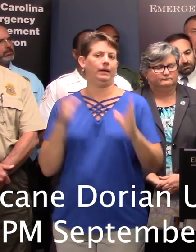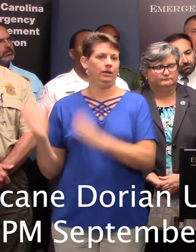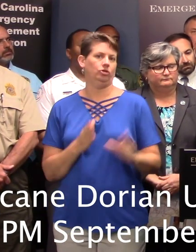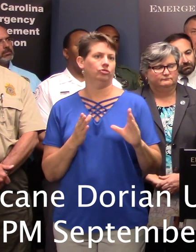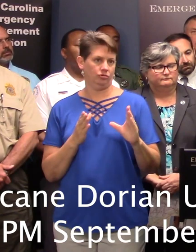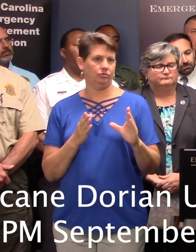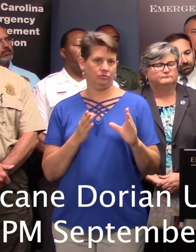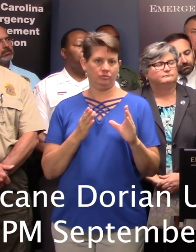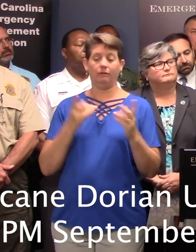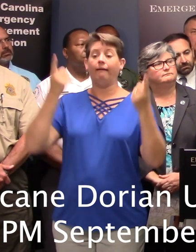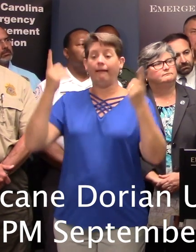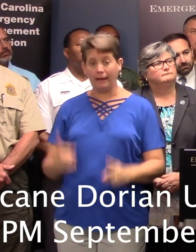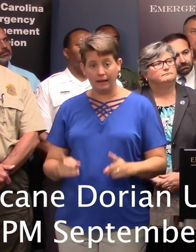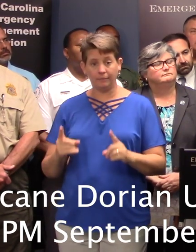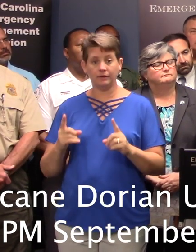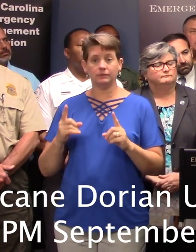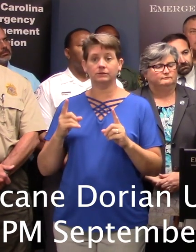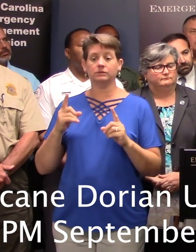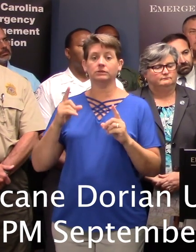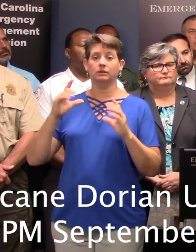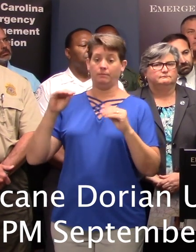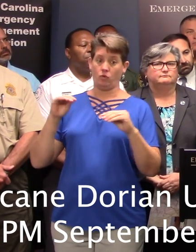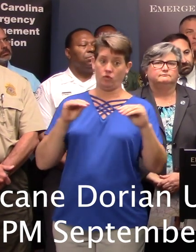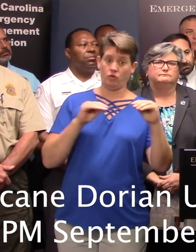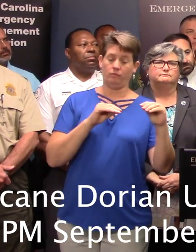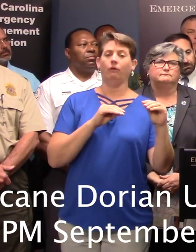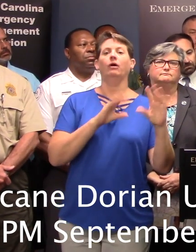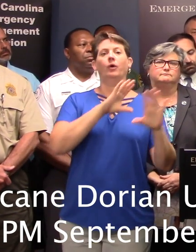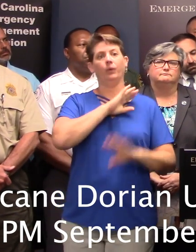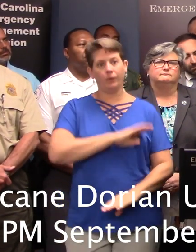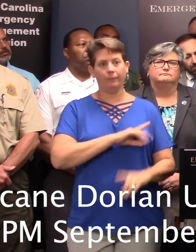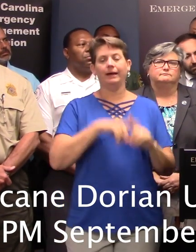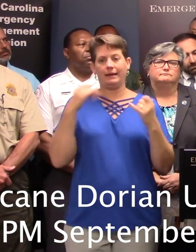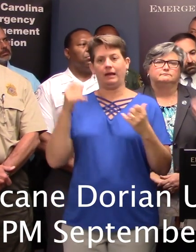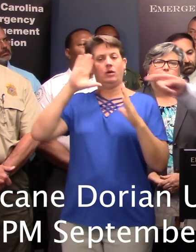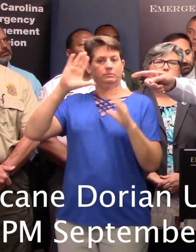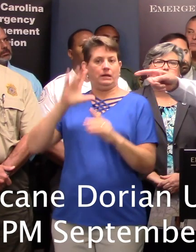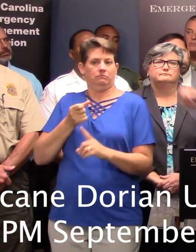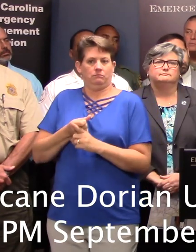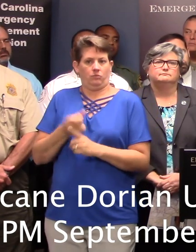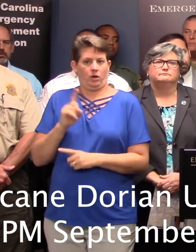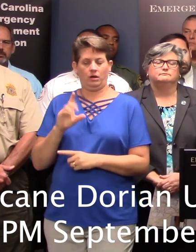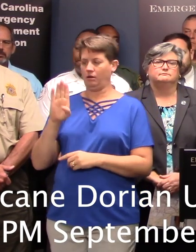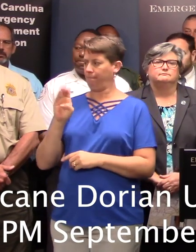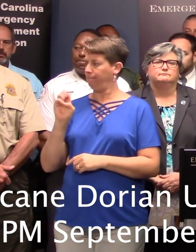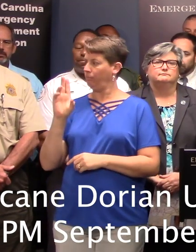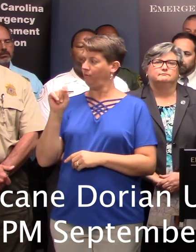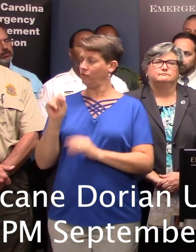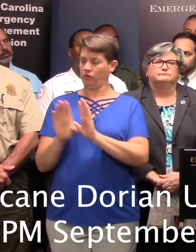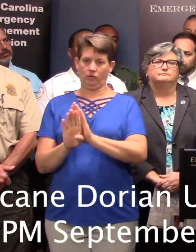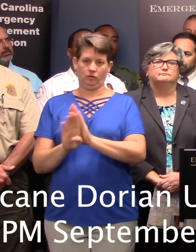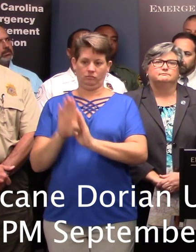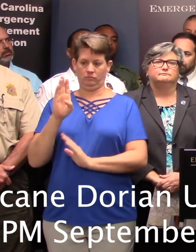if it shifts to the east, that would be great, but right now we expect it to hit Beaufort, down around Hilton Head in